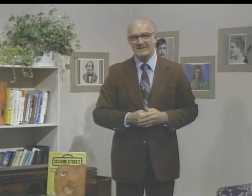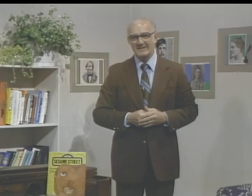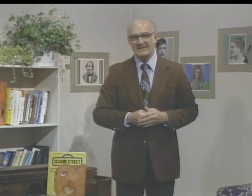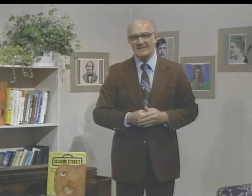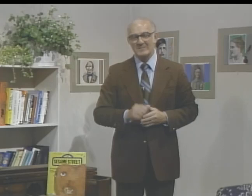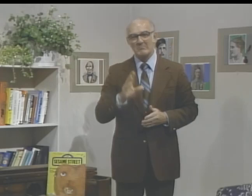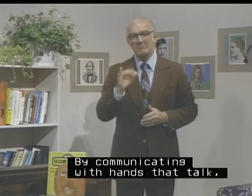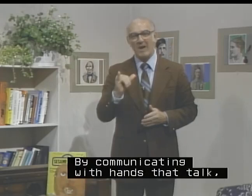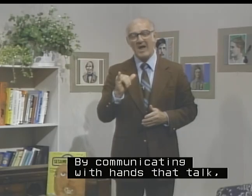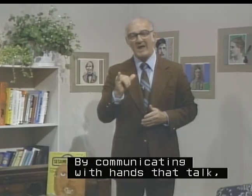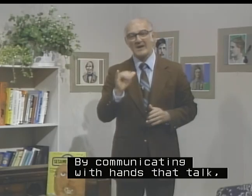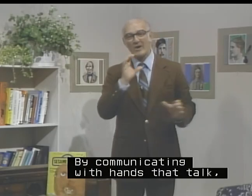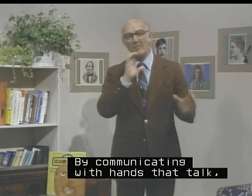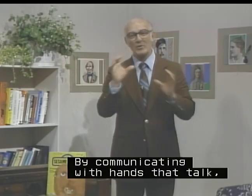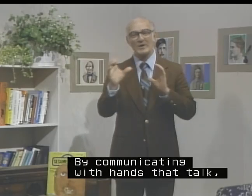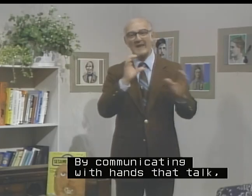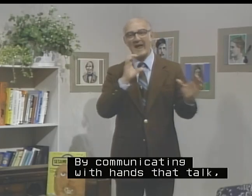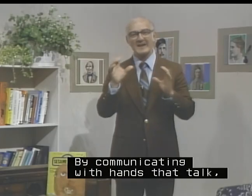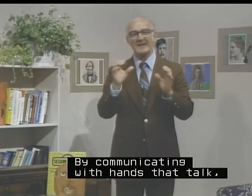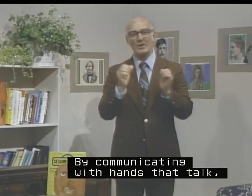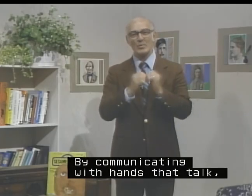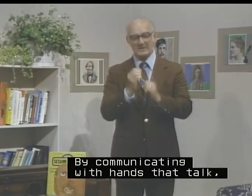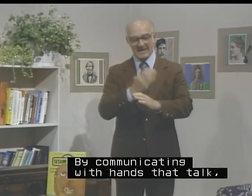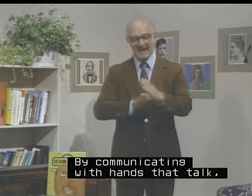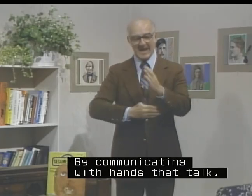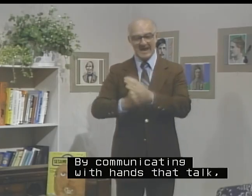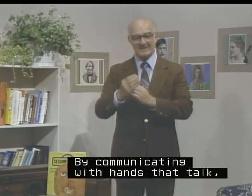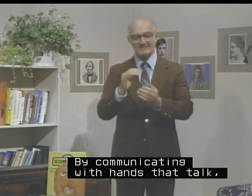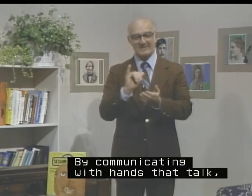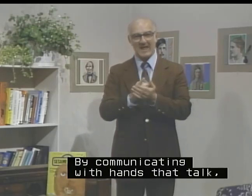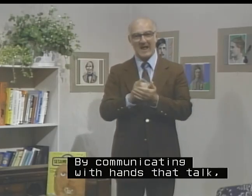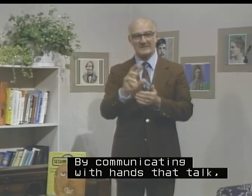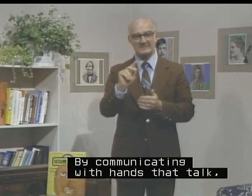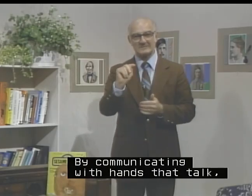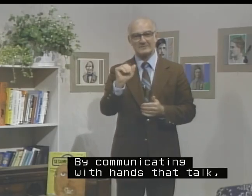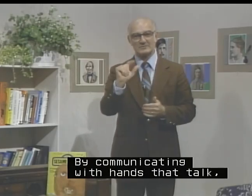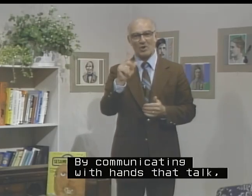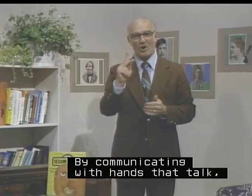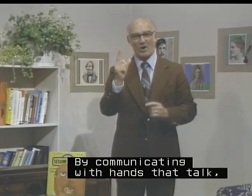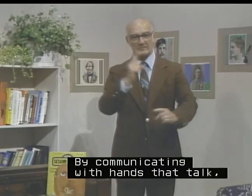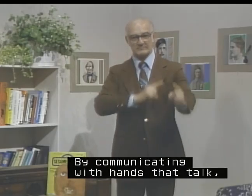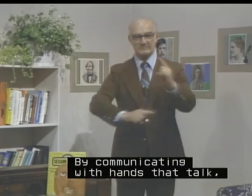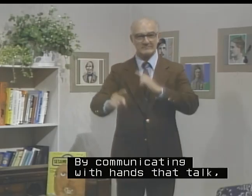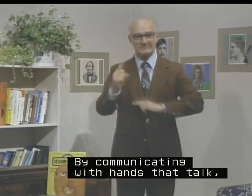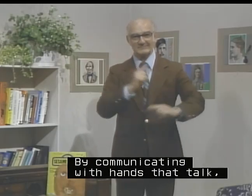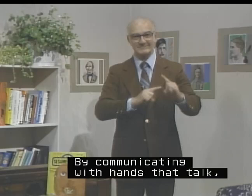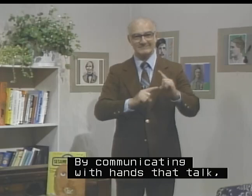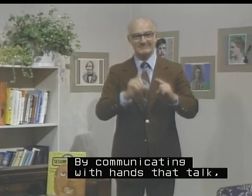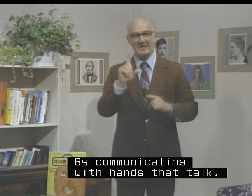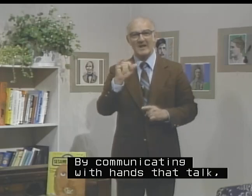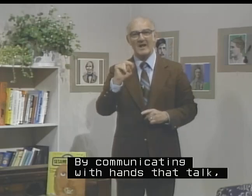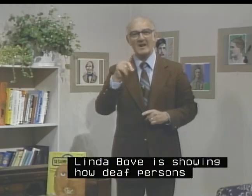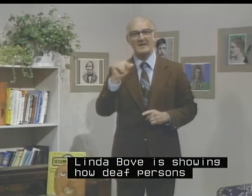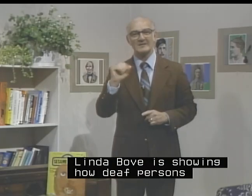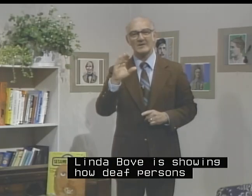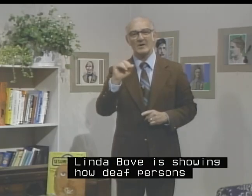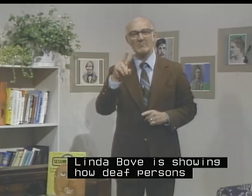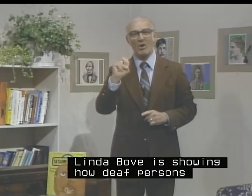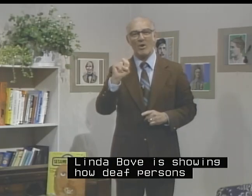By communicating with hands that talk, Linda Bob